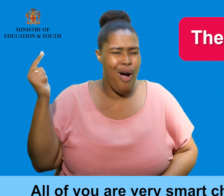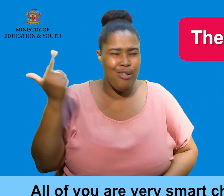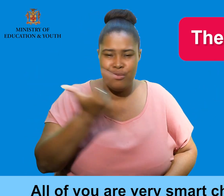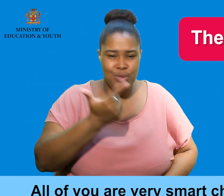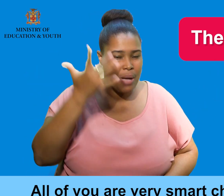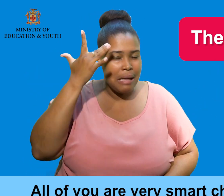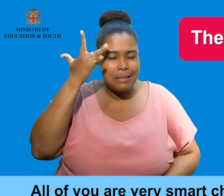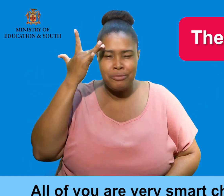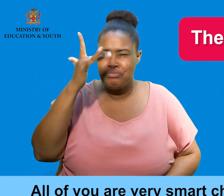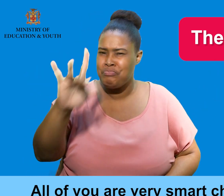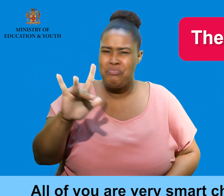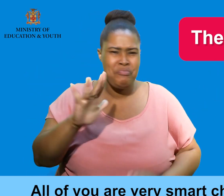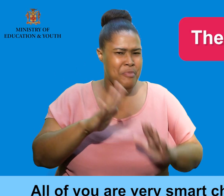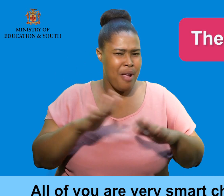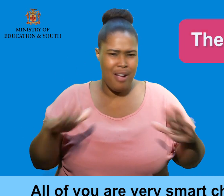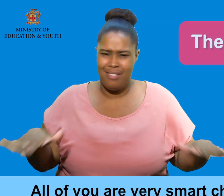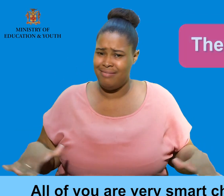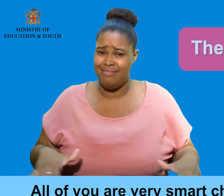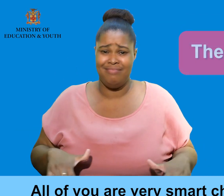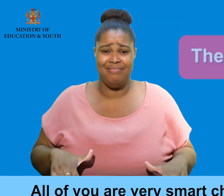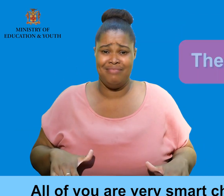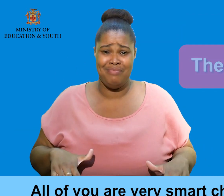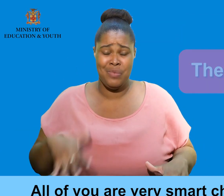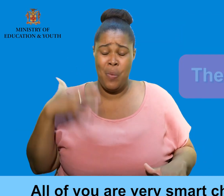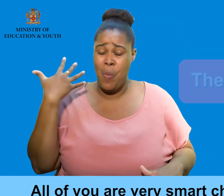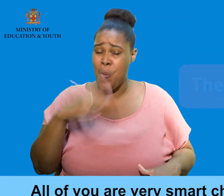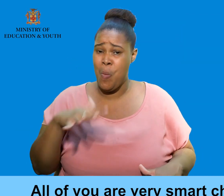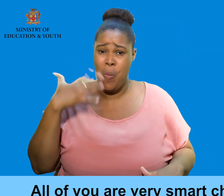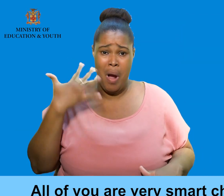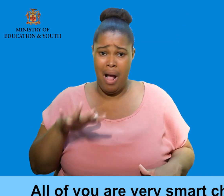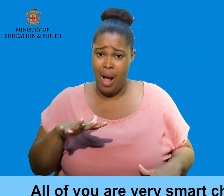All of you are very smart children. Wow.